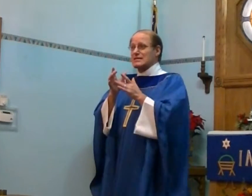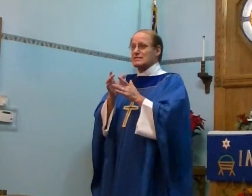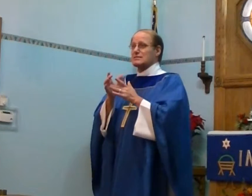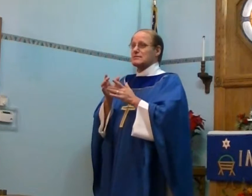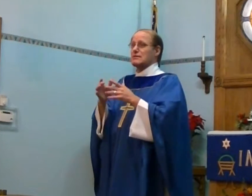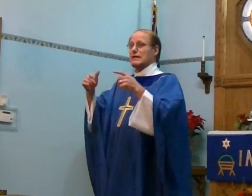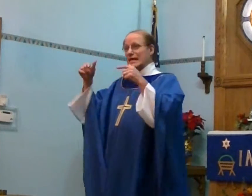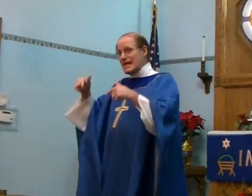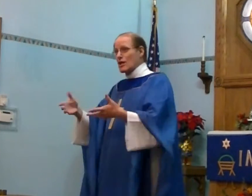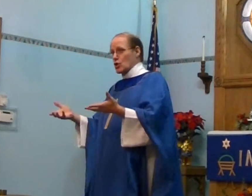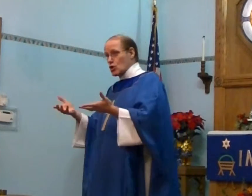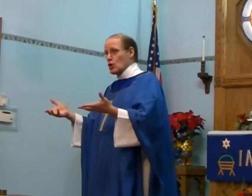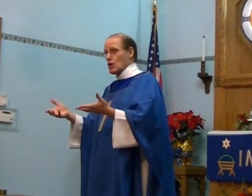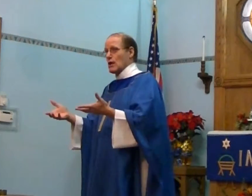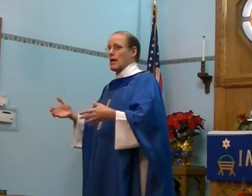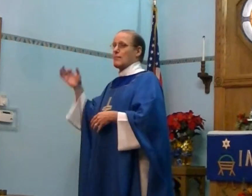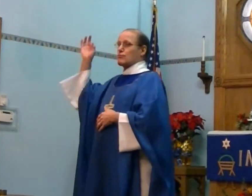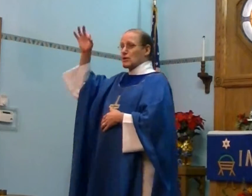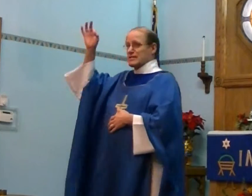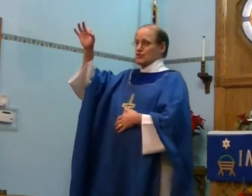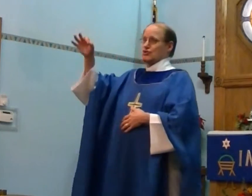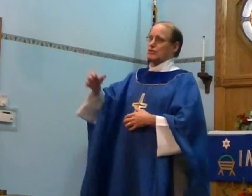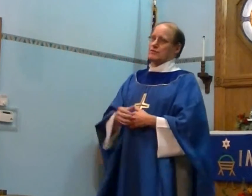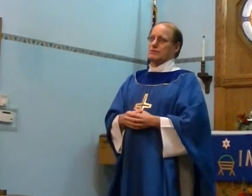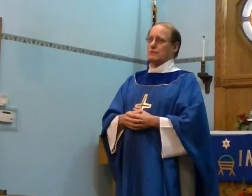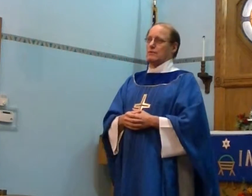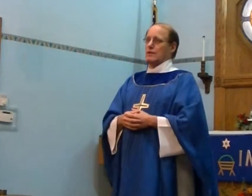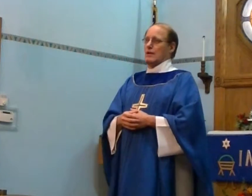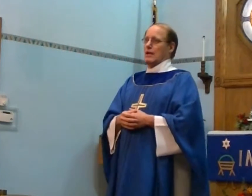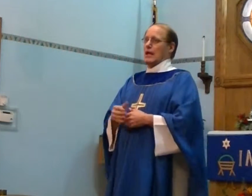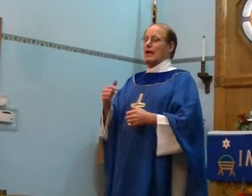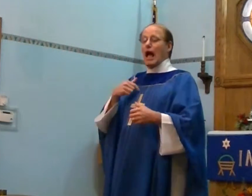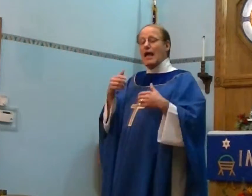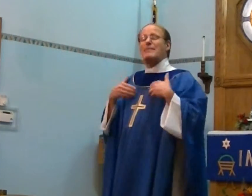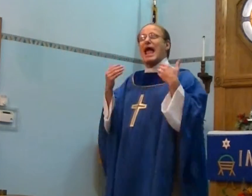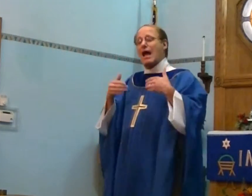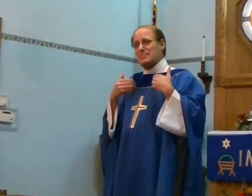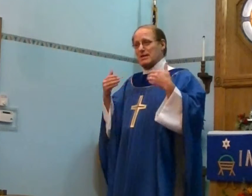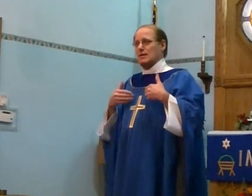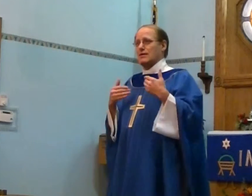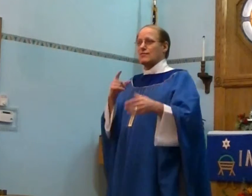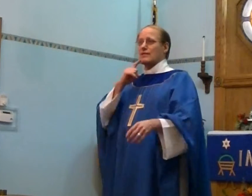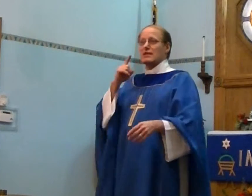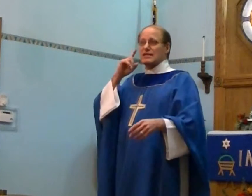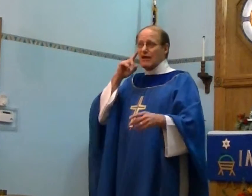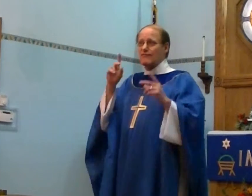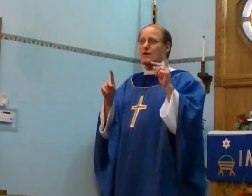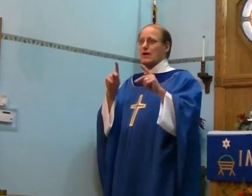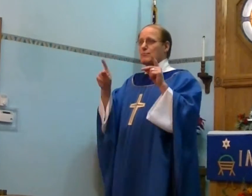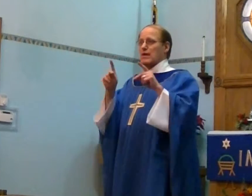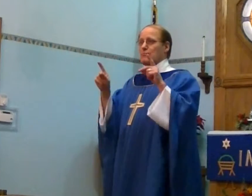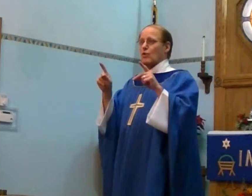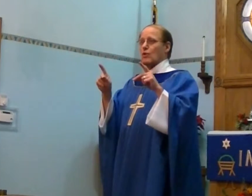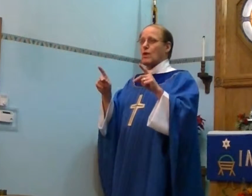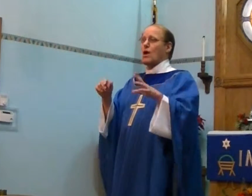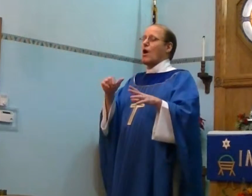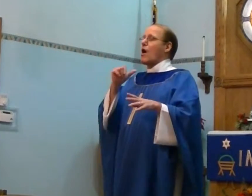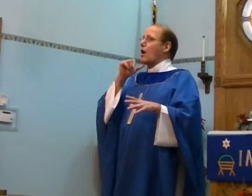here preached. And I am happy that the death people are